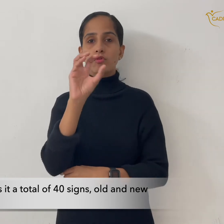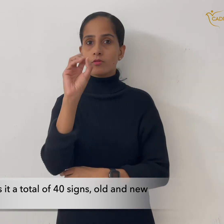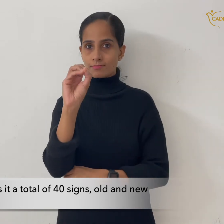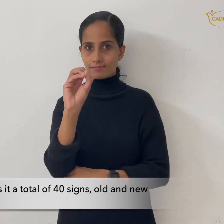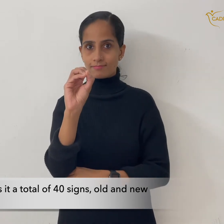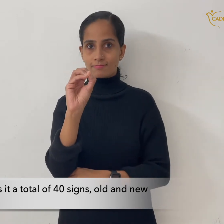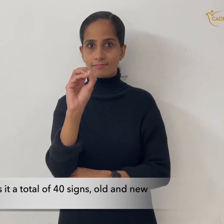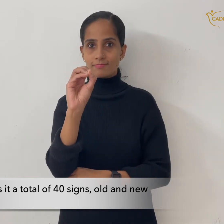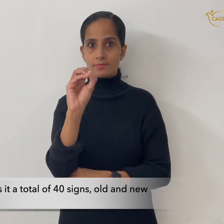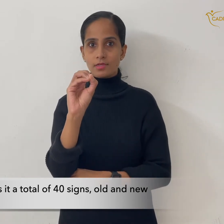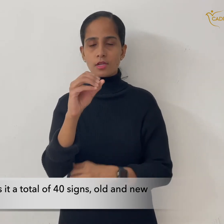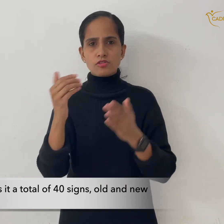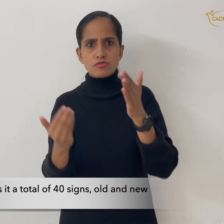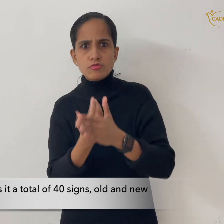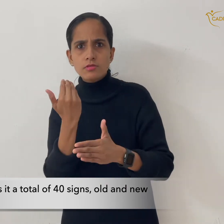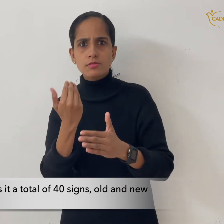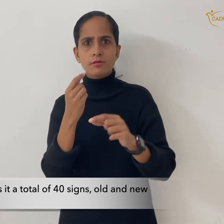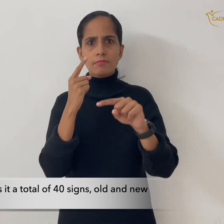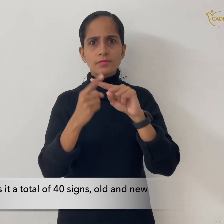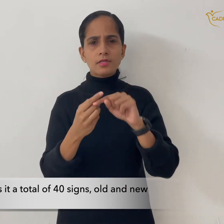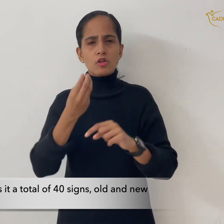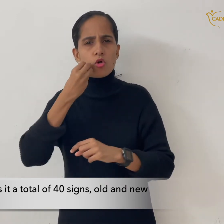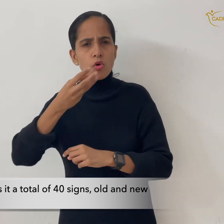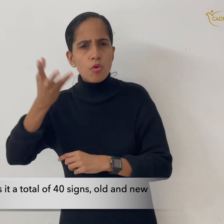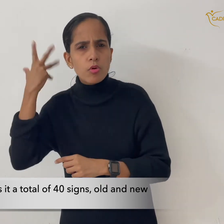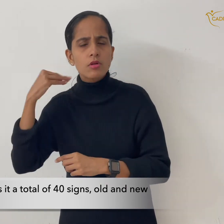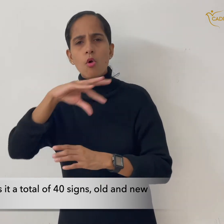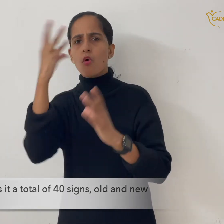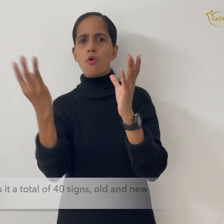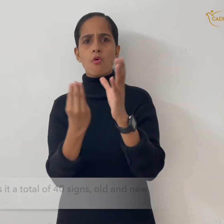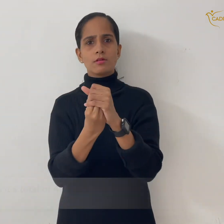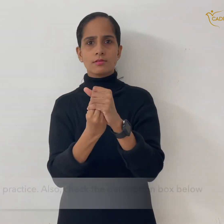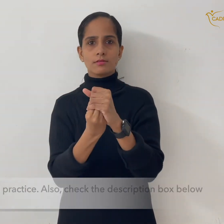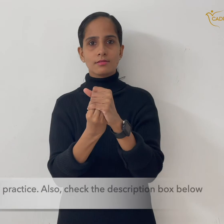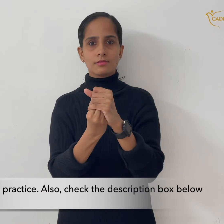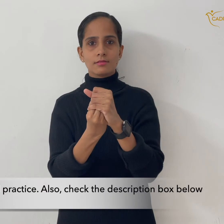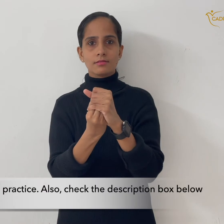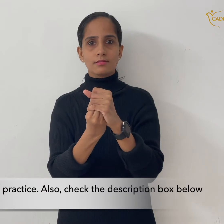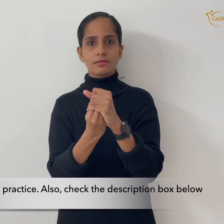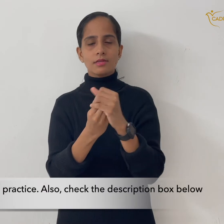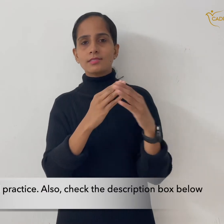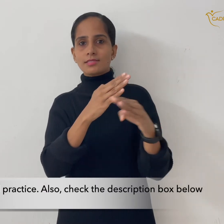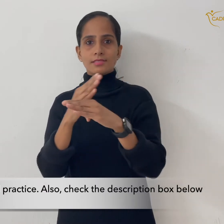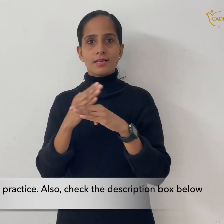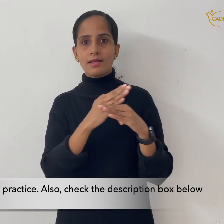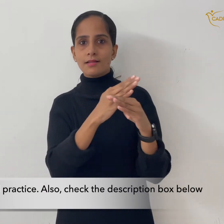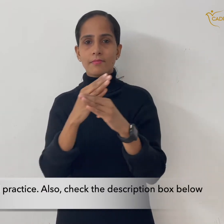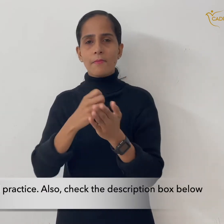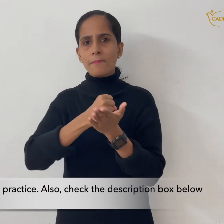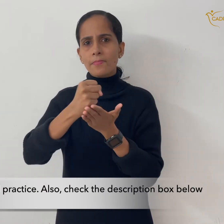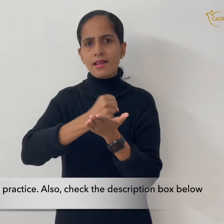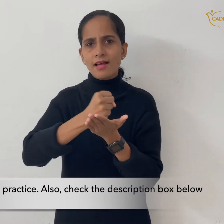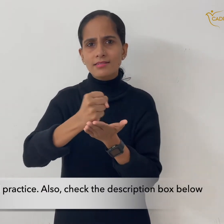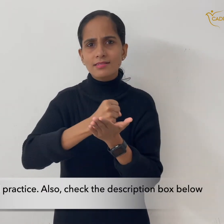perfect and new let's share this time and practice